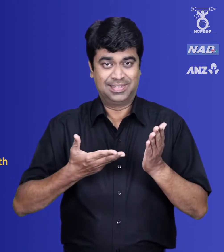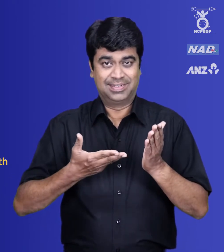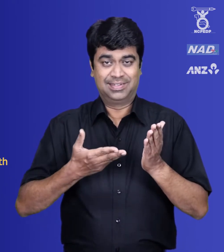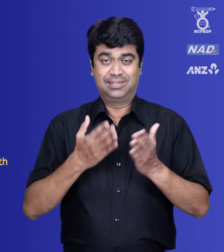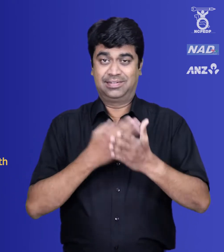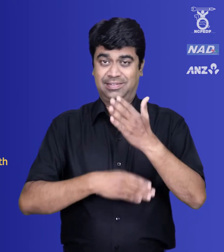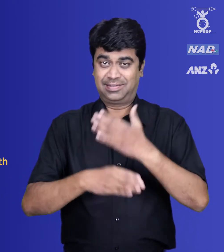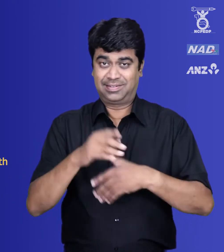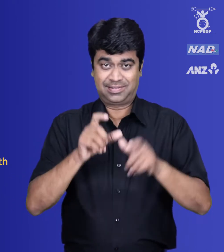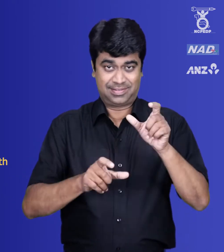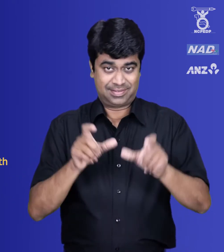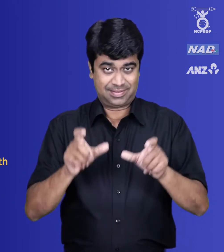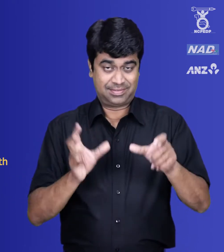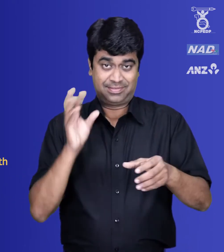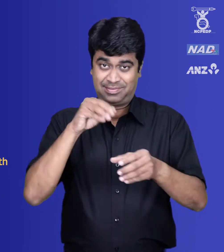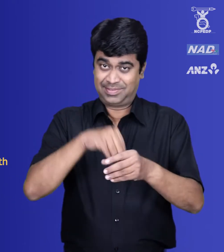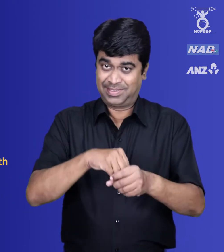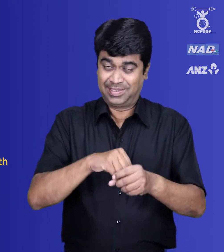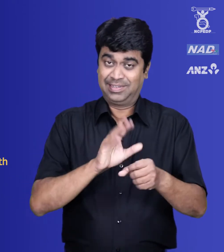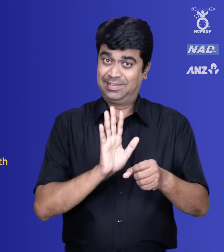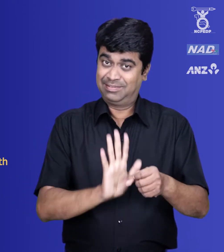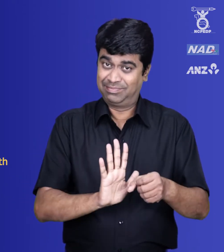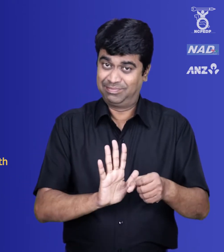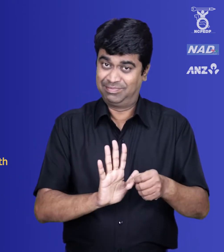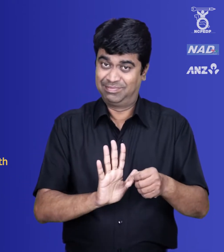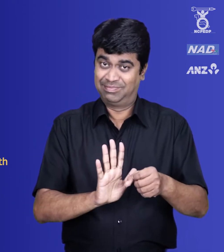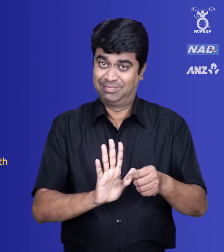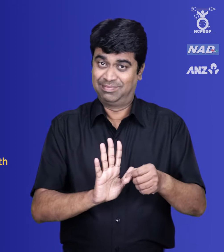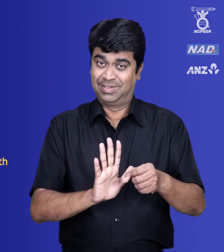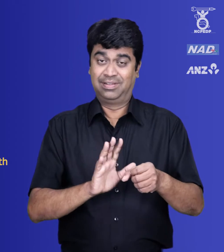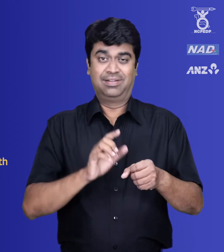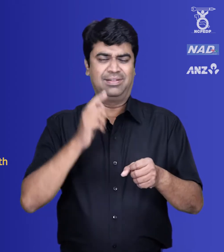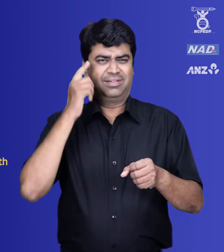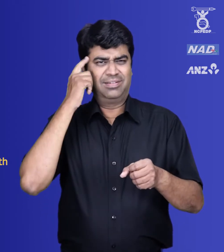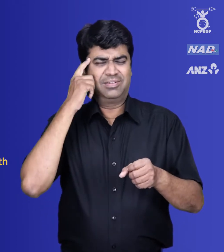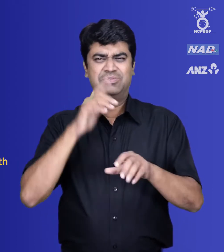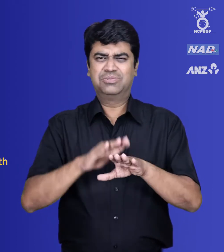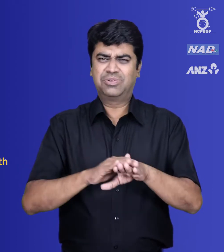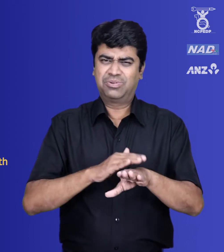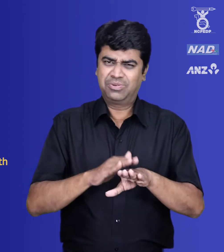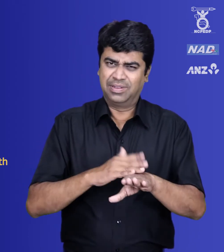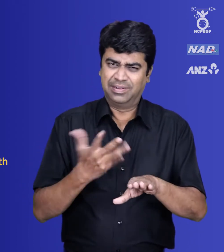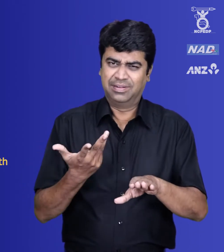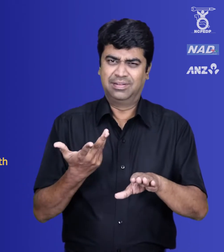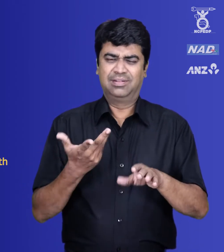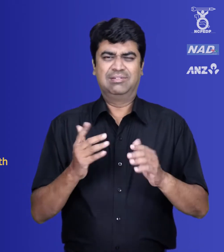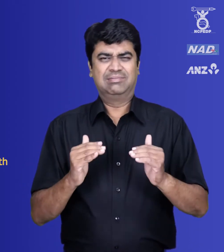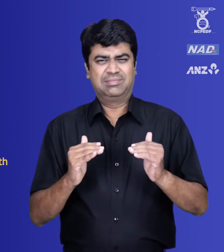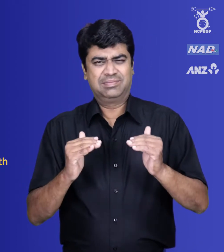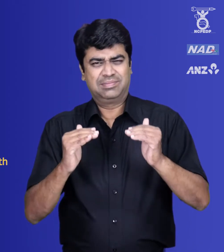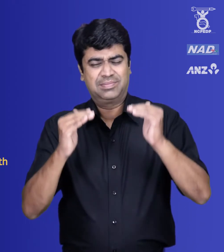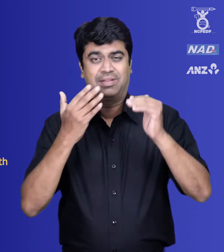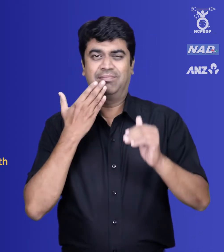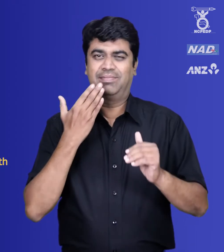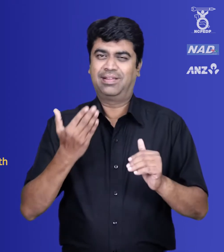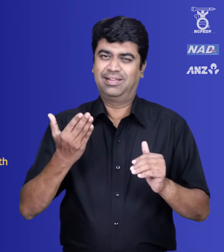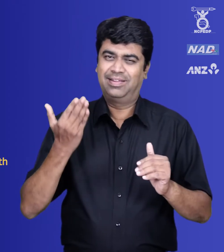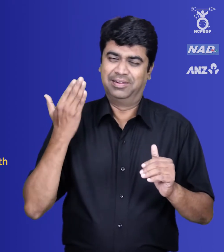Exclusive skill training programs for persons with disabilities with active links